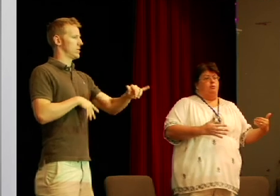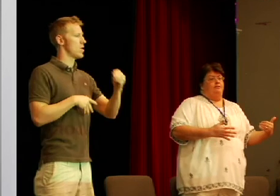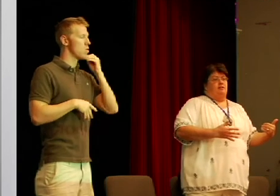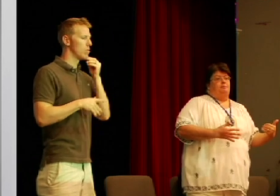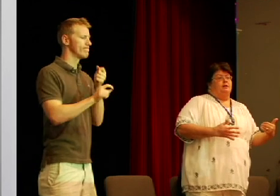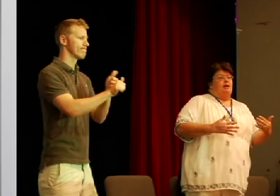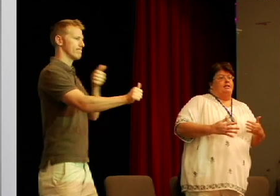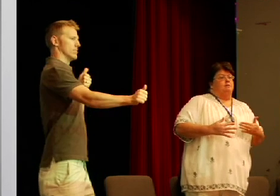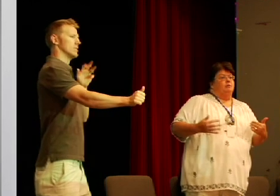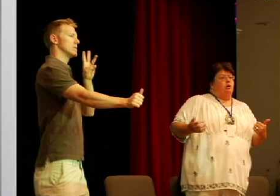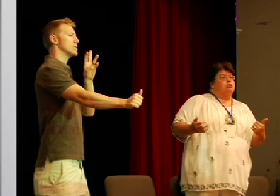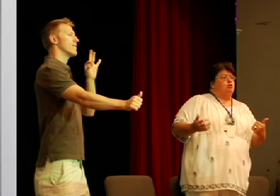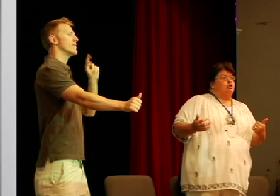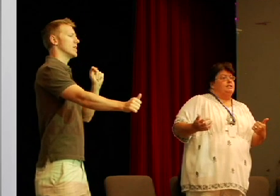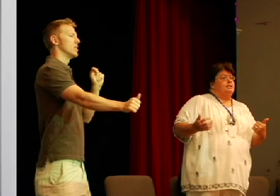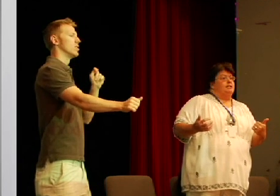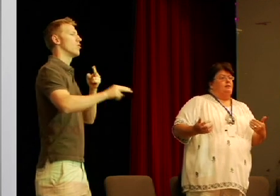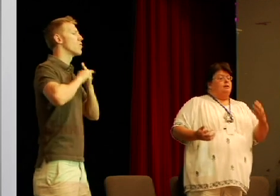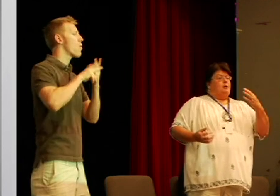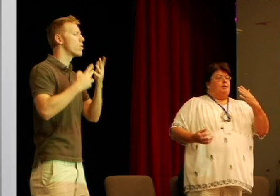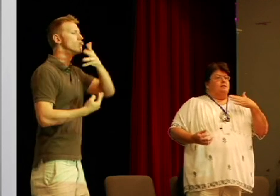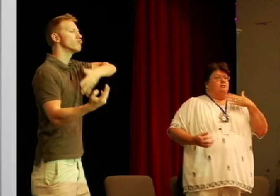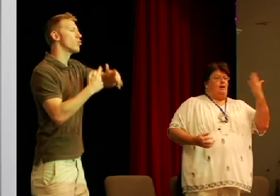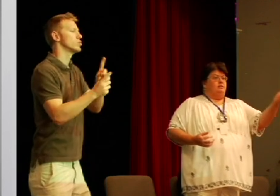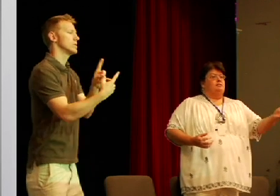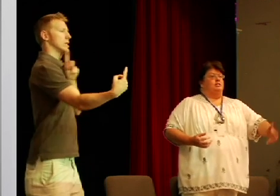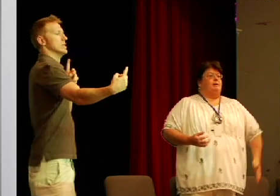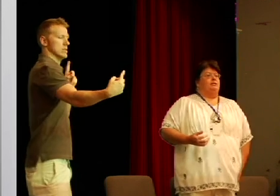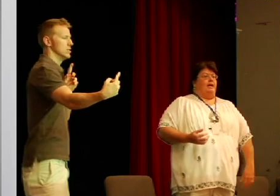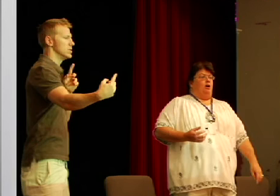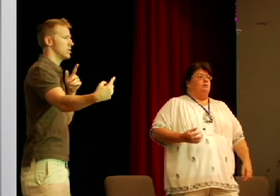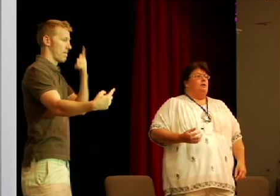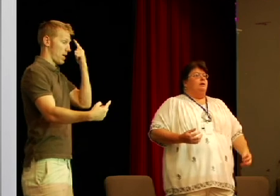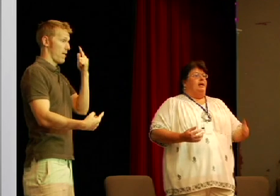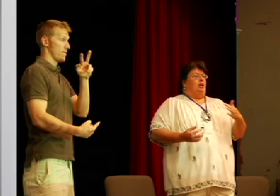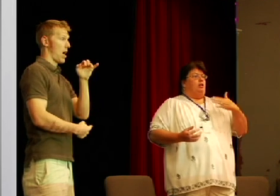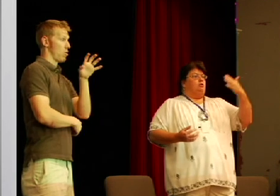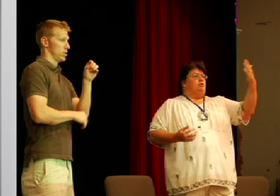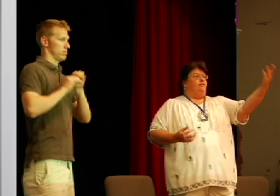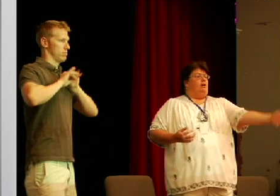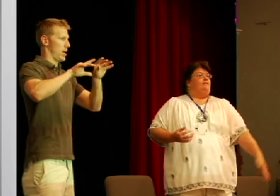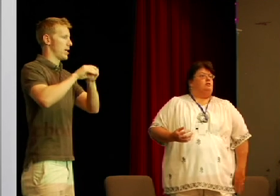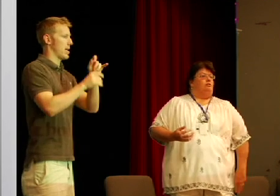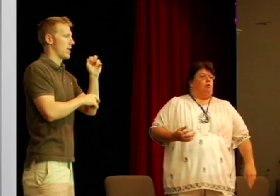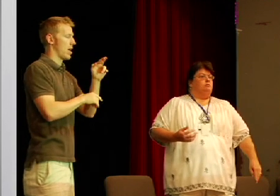away from them it's something we call social distancing because this virus is expelled in the air it can only go so far and it falls to the floor